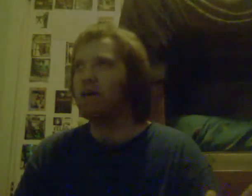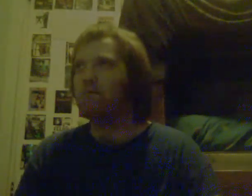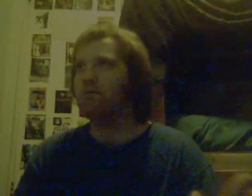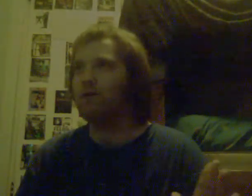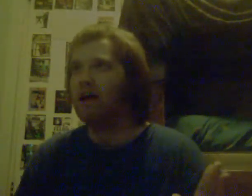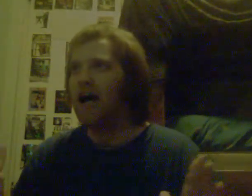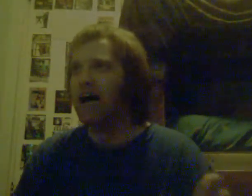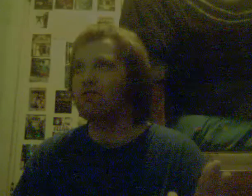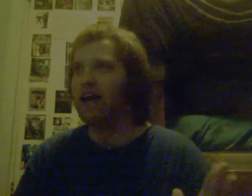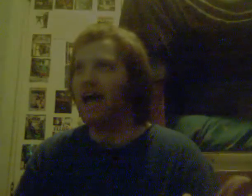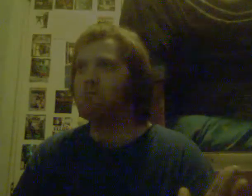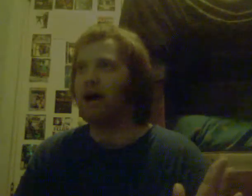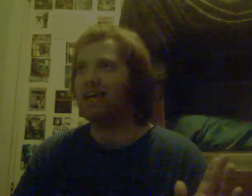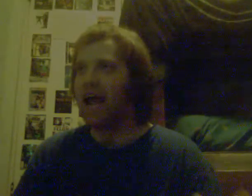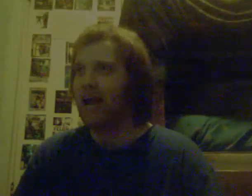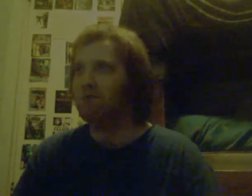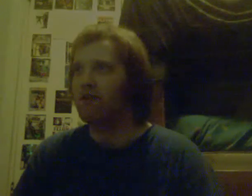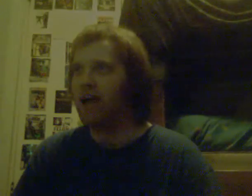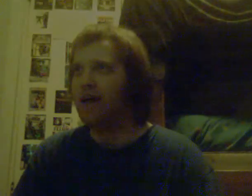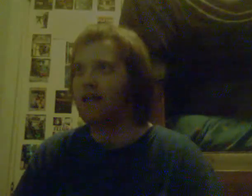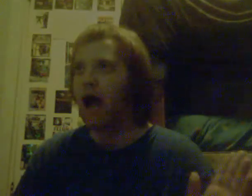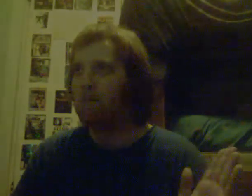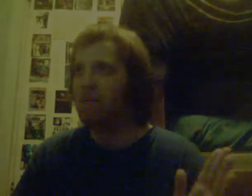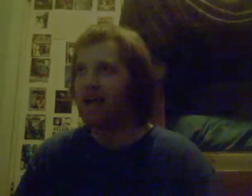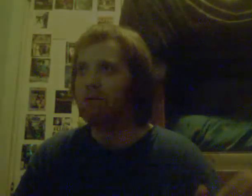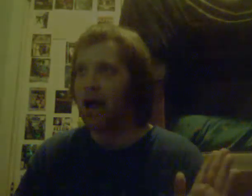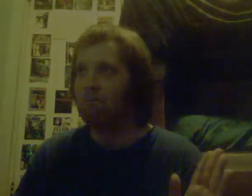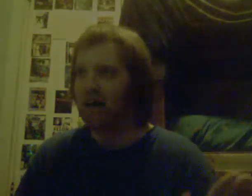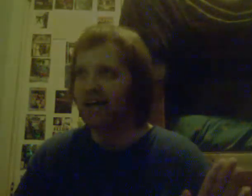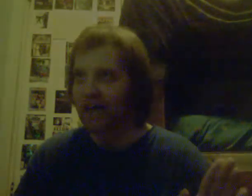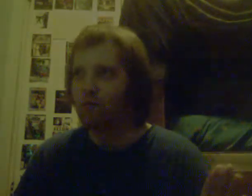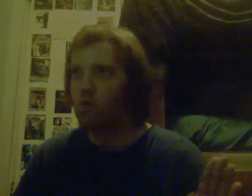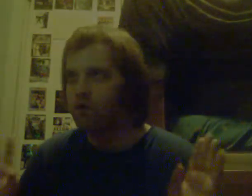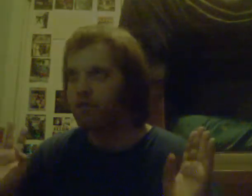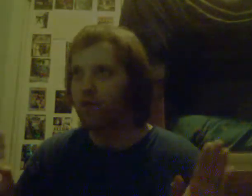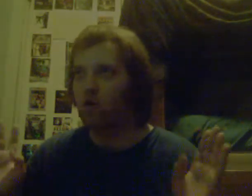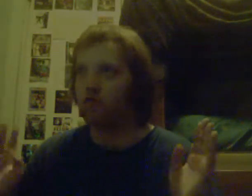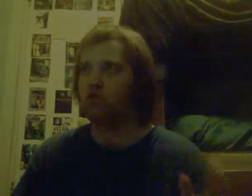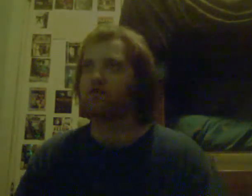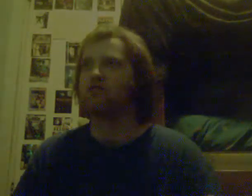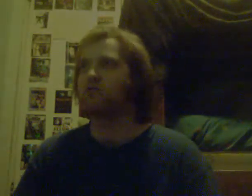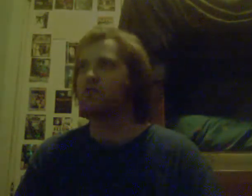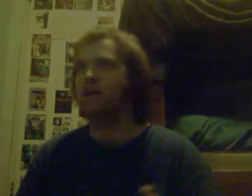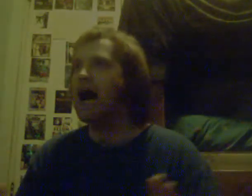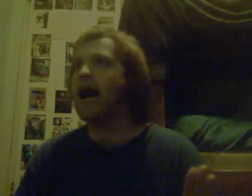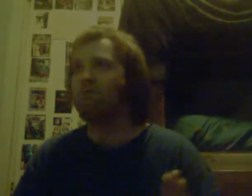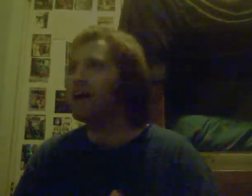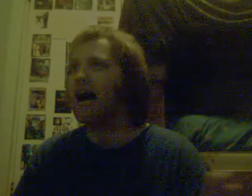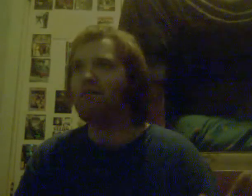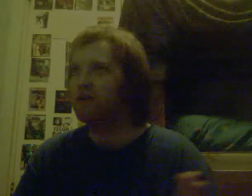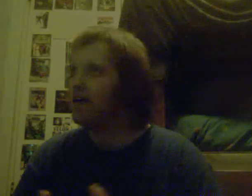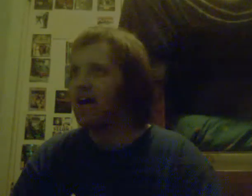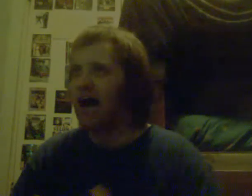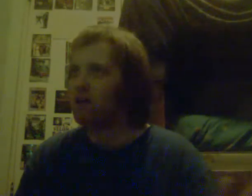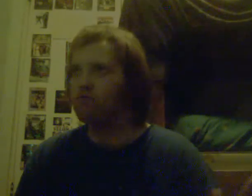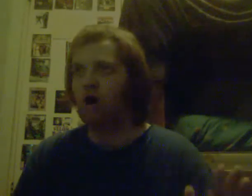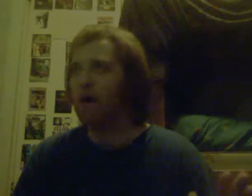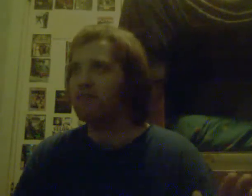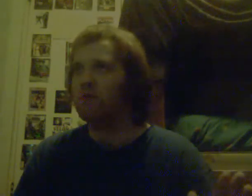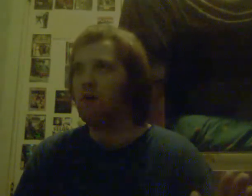people i don't have my camera yet uh maybe i might get one for christmas i i don't know at the